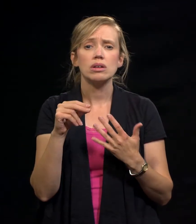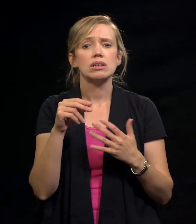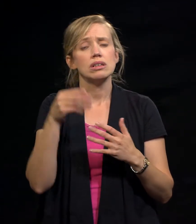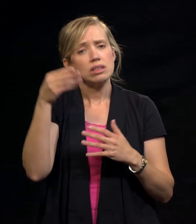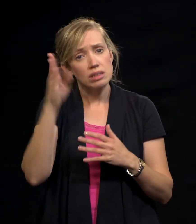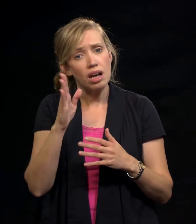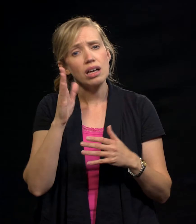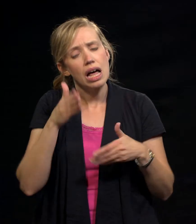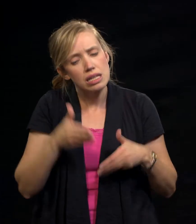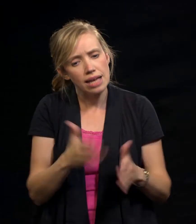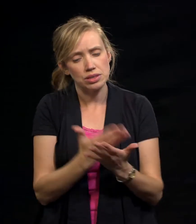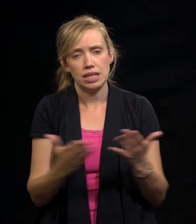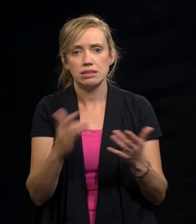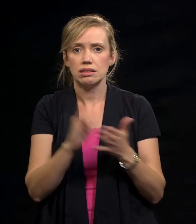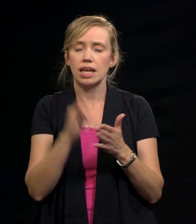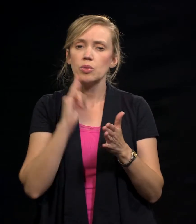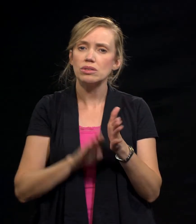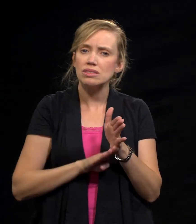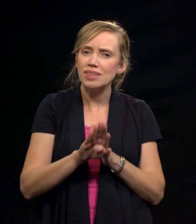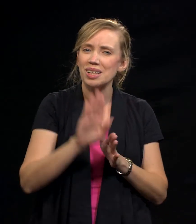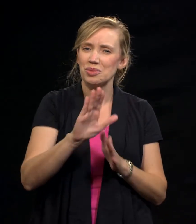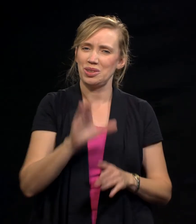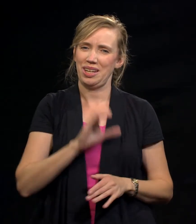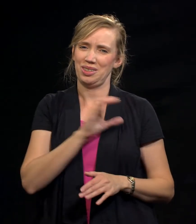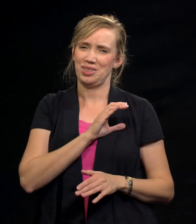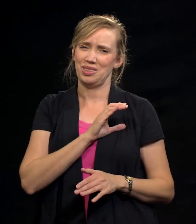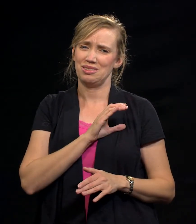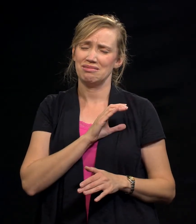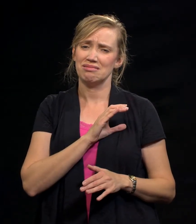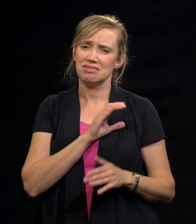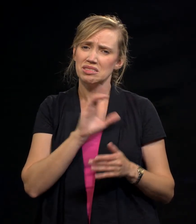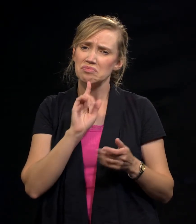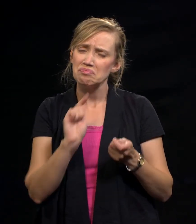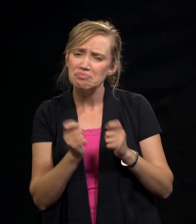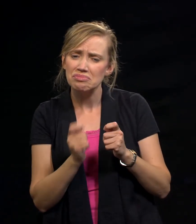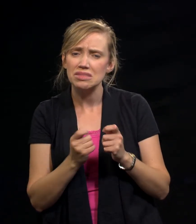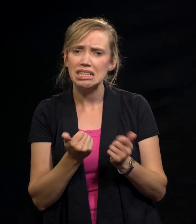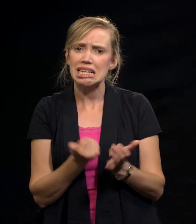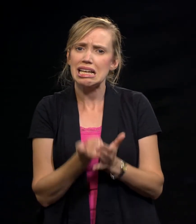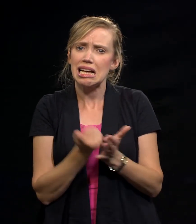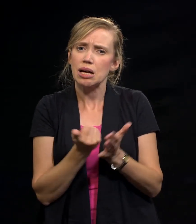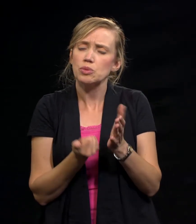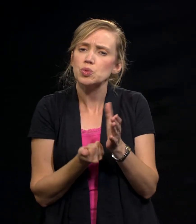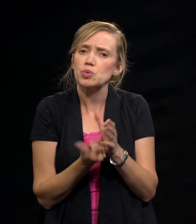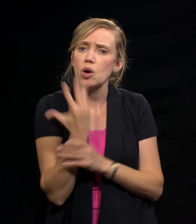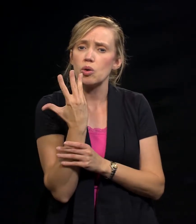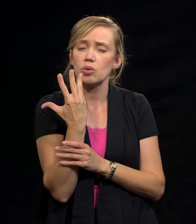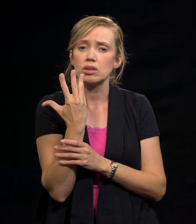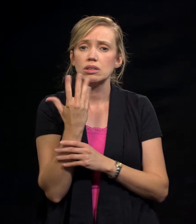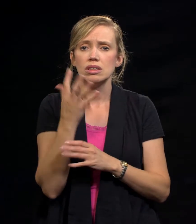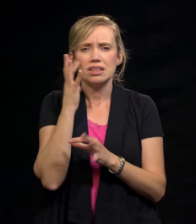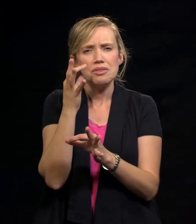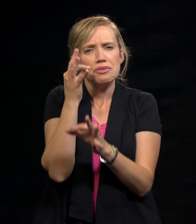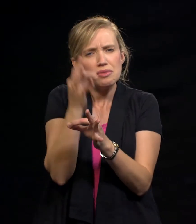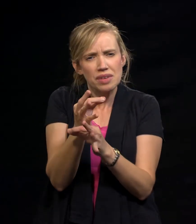character to come into your life. You might not be able to see blessings in trials, but faith trusts that somehow God will bring good.